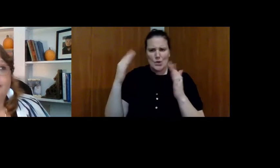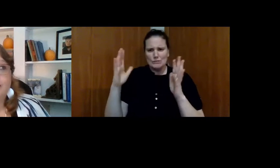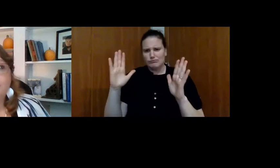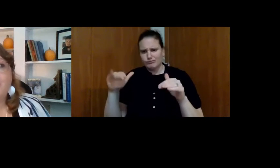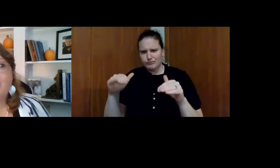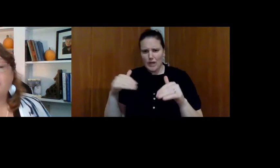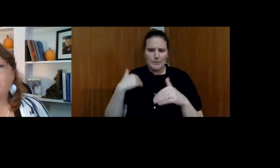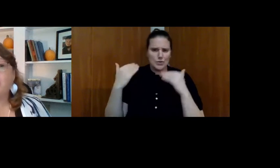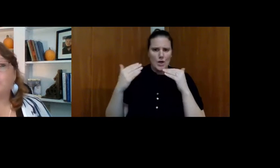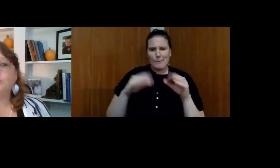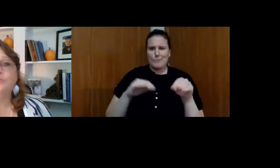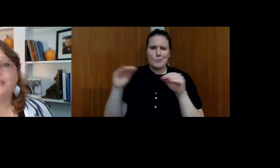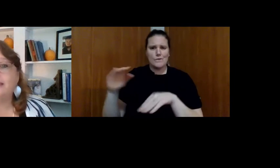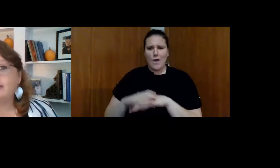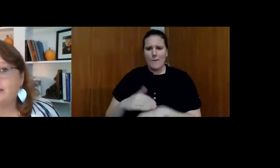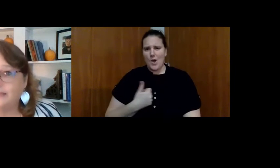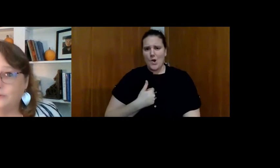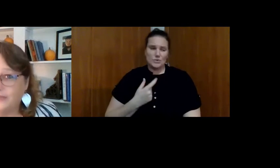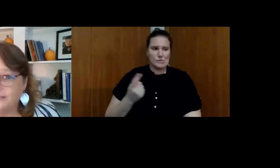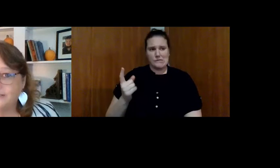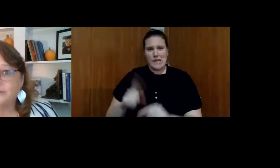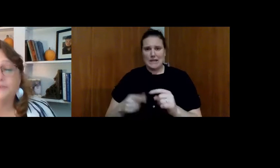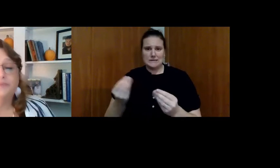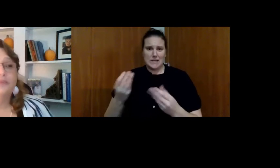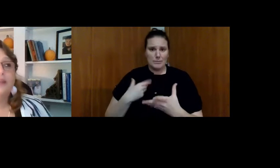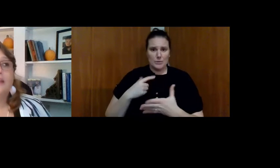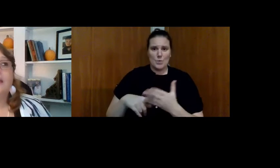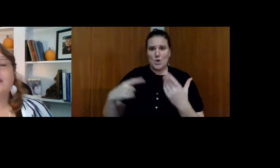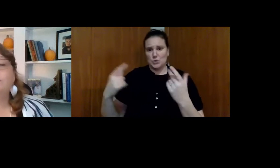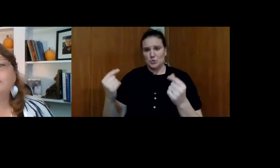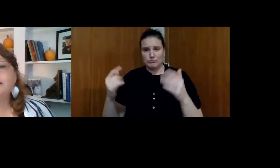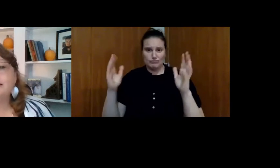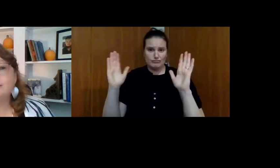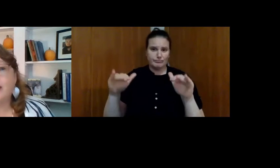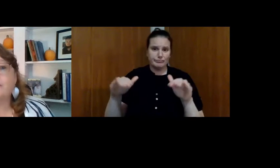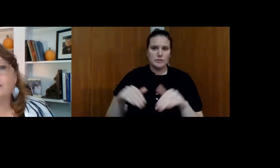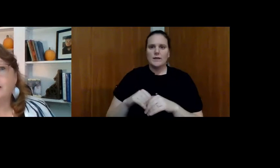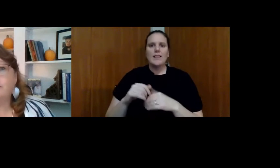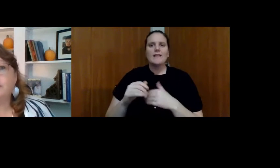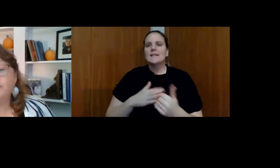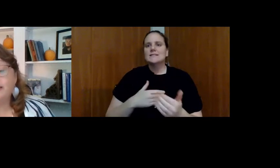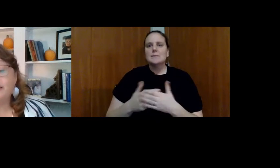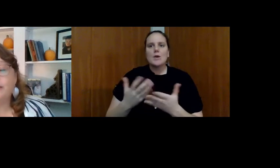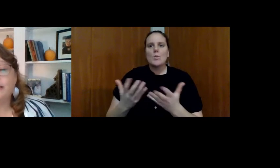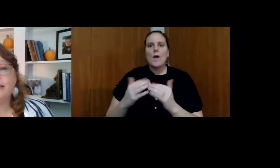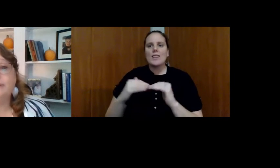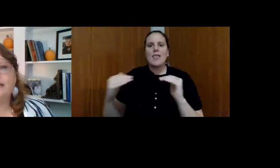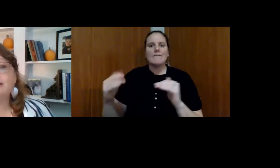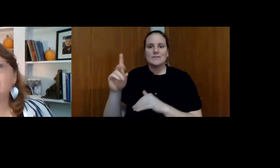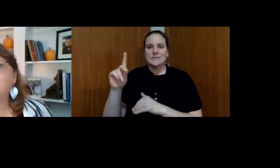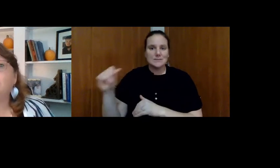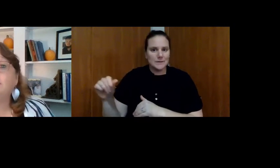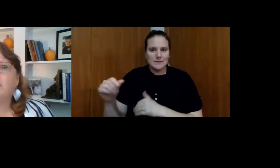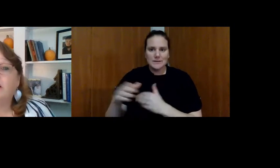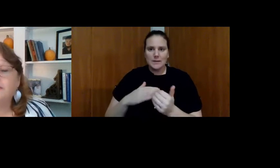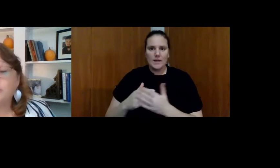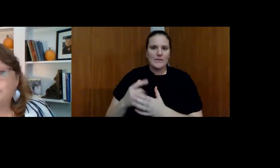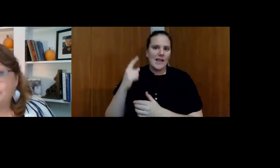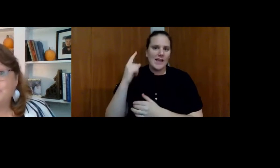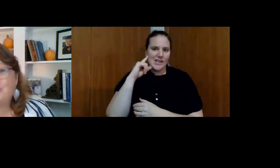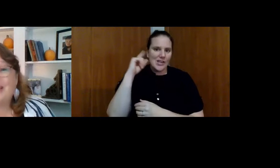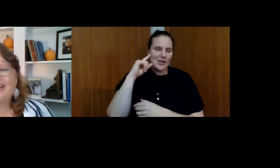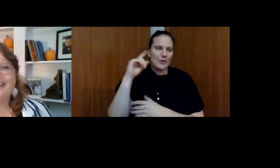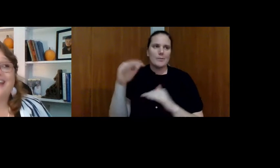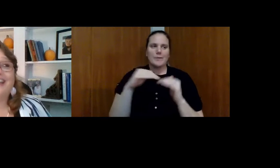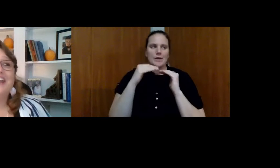adult. I'm going to move out on my own. You can't tell me what to do. And it really doesn't matter the level of disability because they hear all of